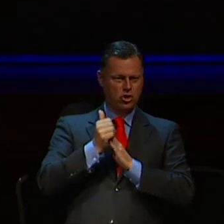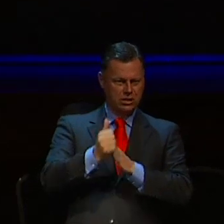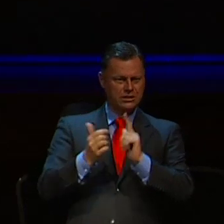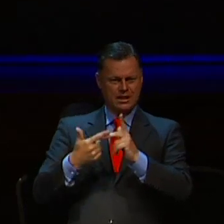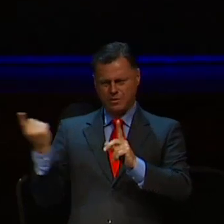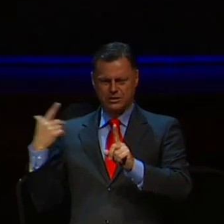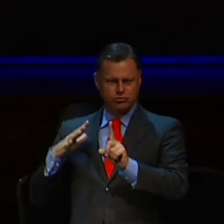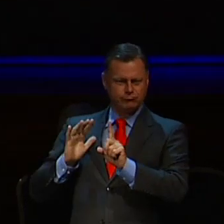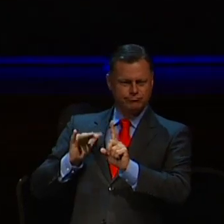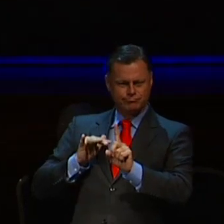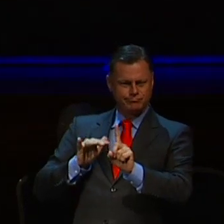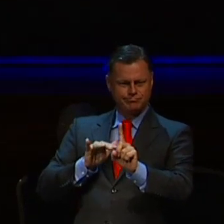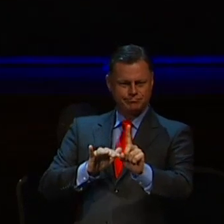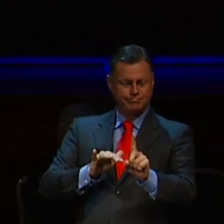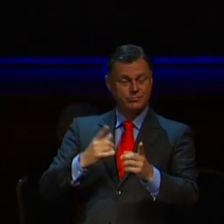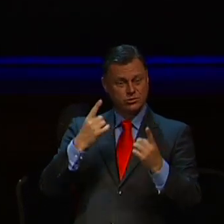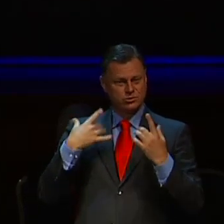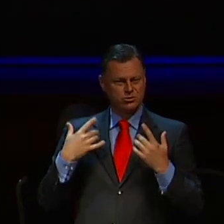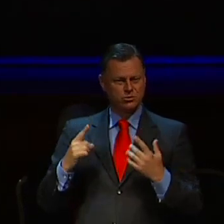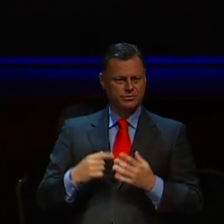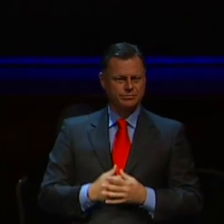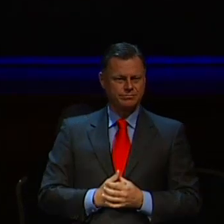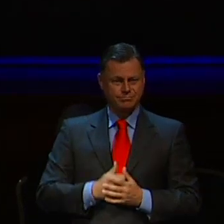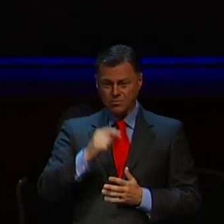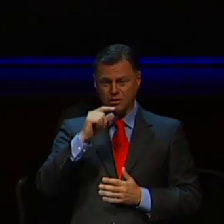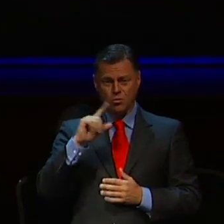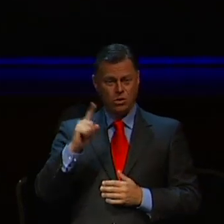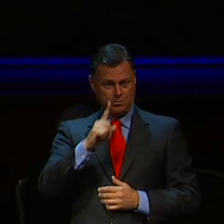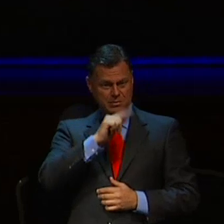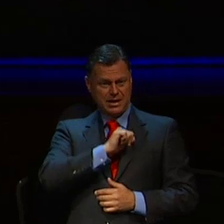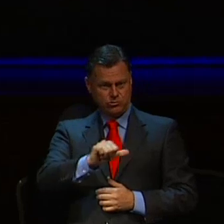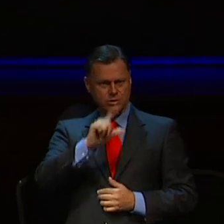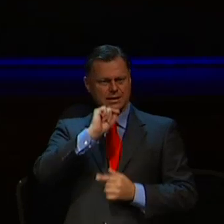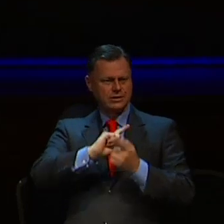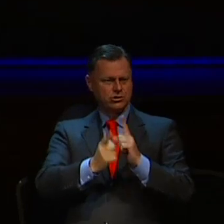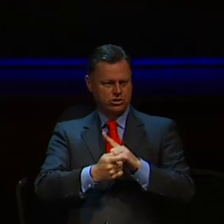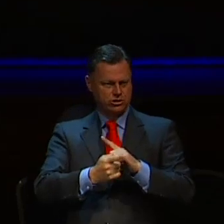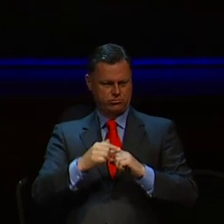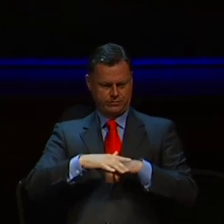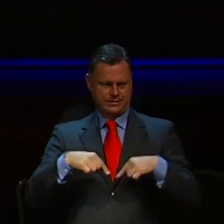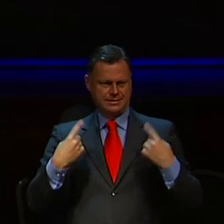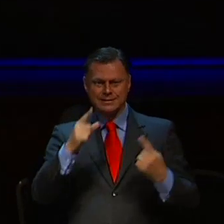She showed us in her own unique way that it is possible to change attitudes towards disability.